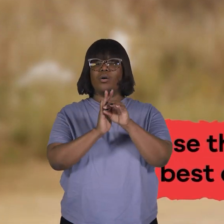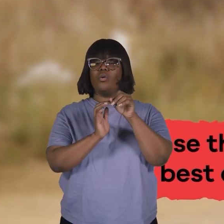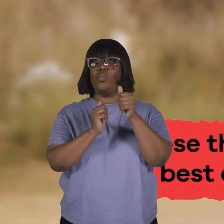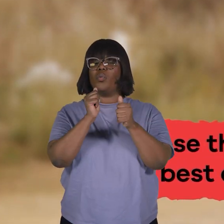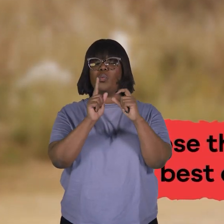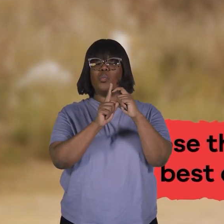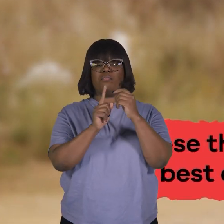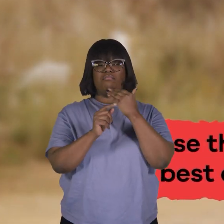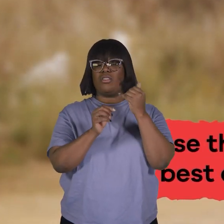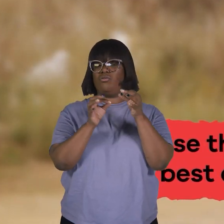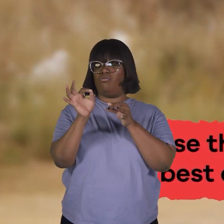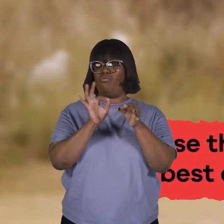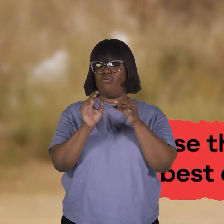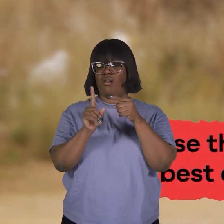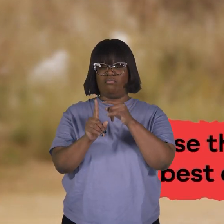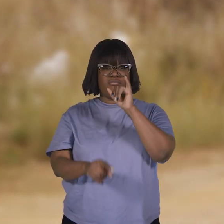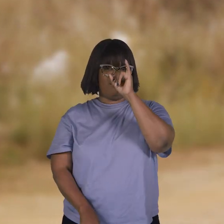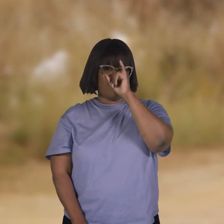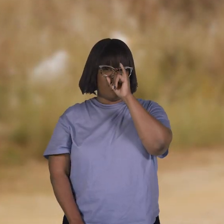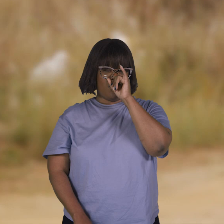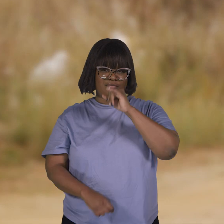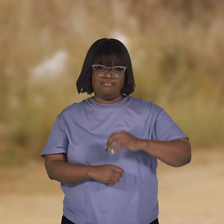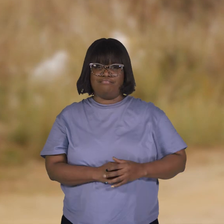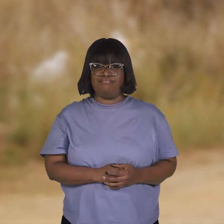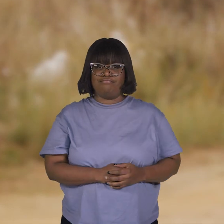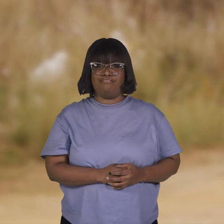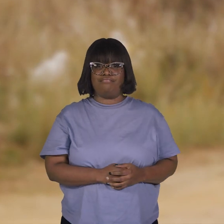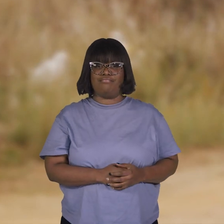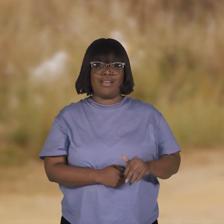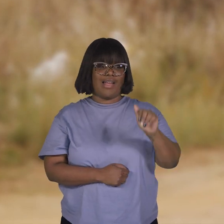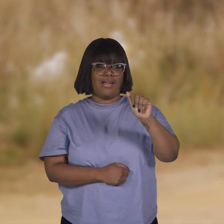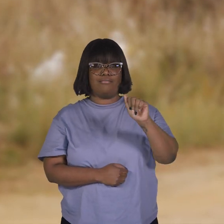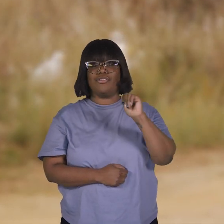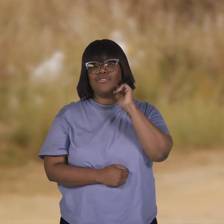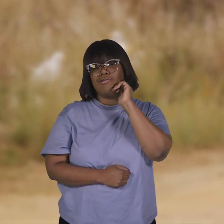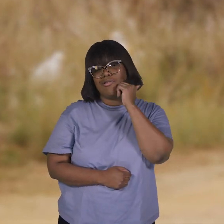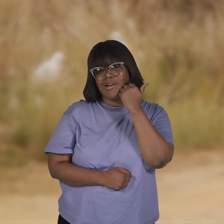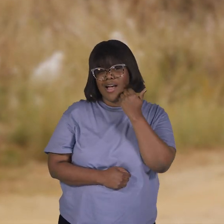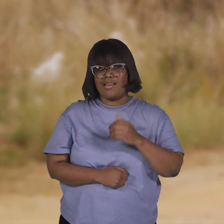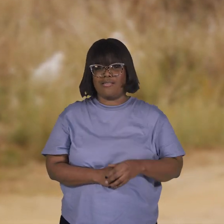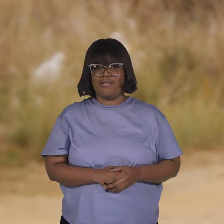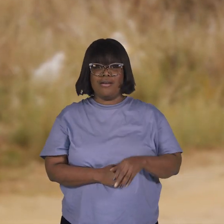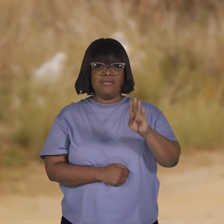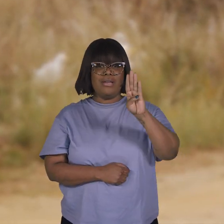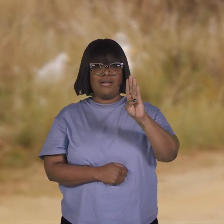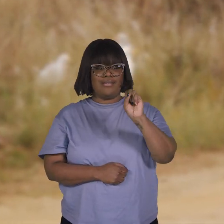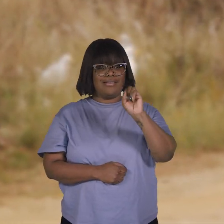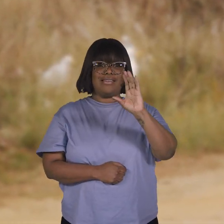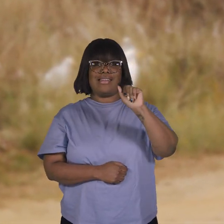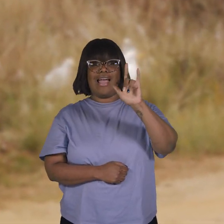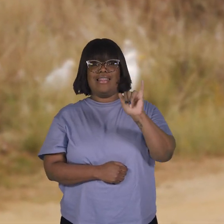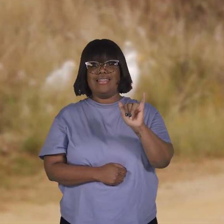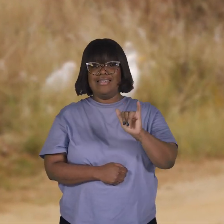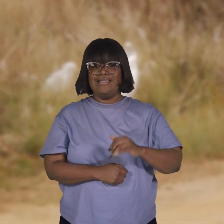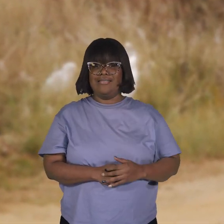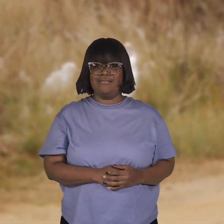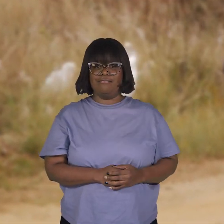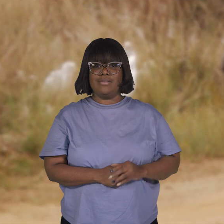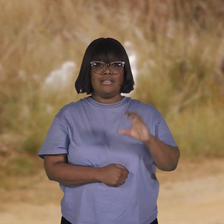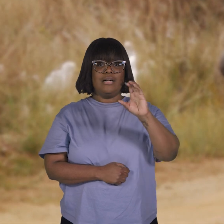describes the rhinoceros. A. Shy B. Scaly C. Solitary